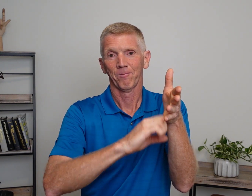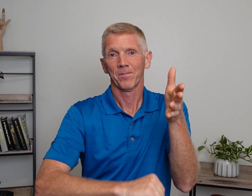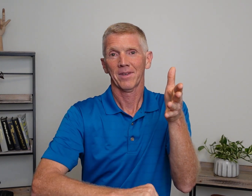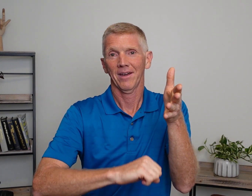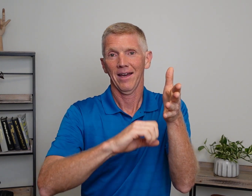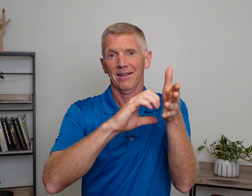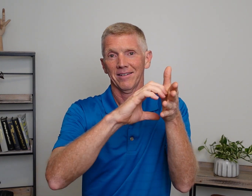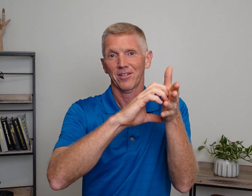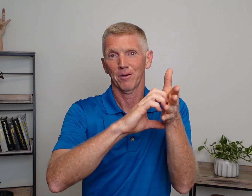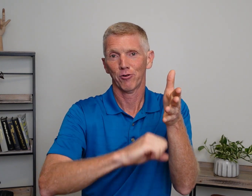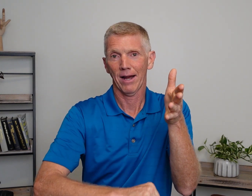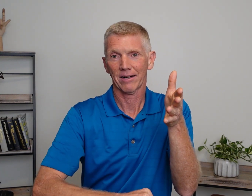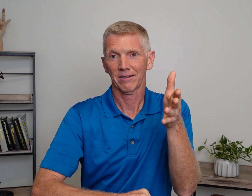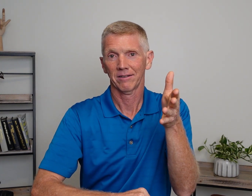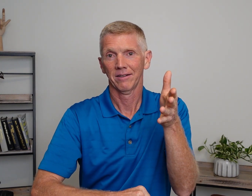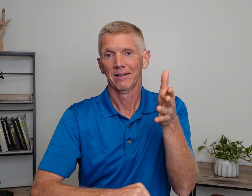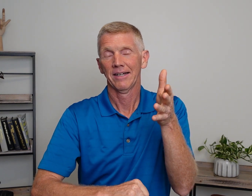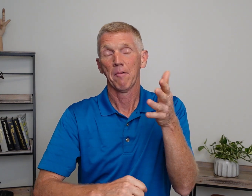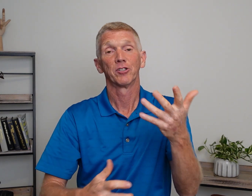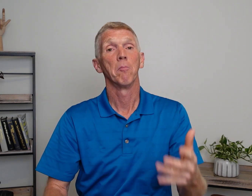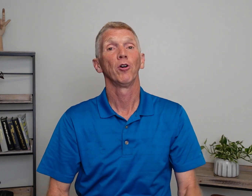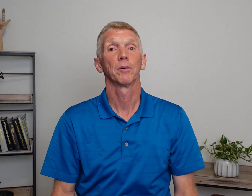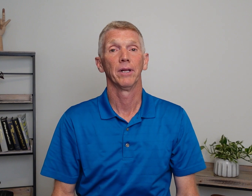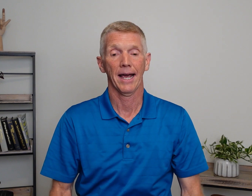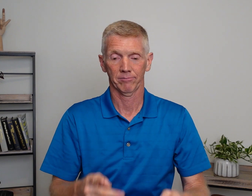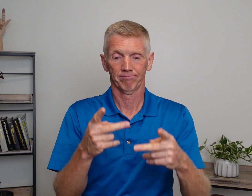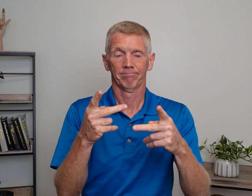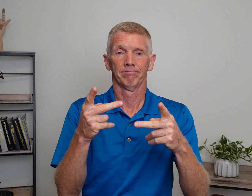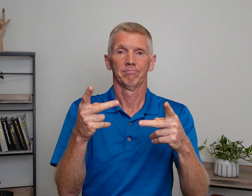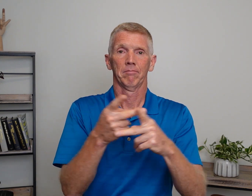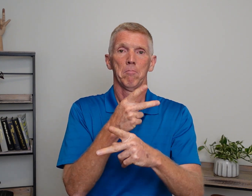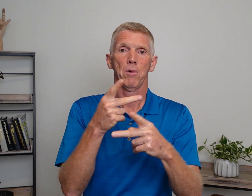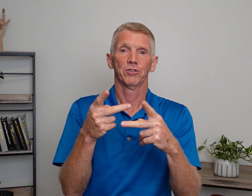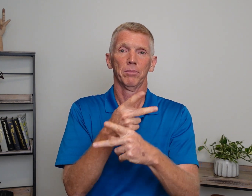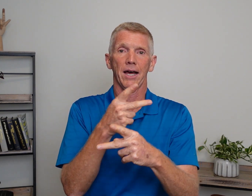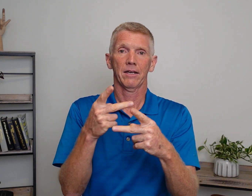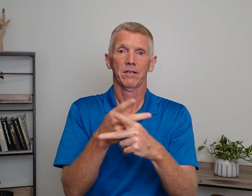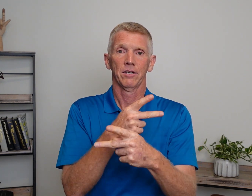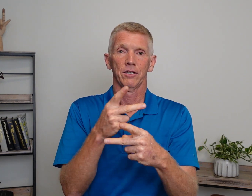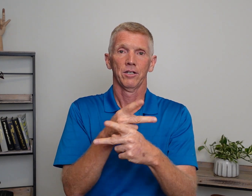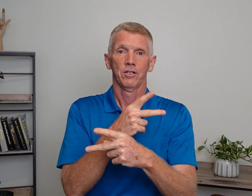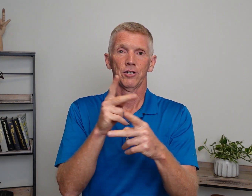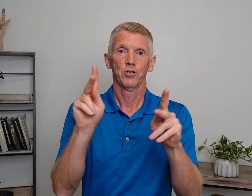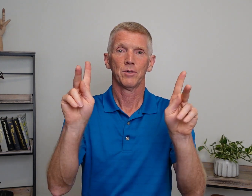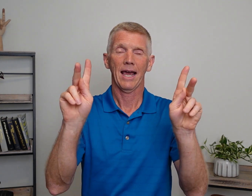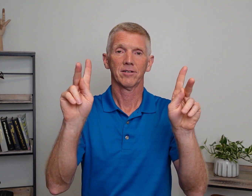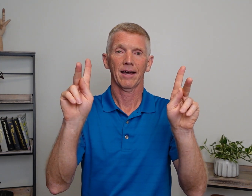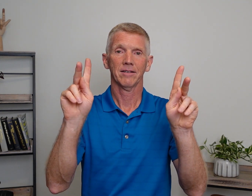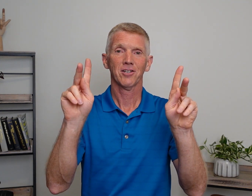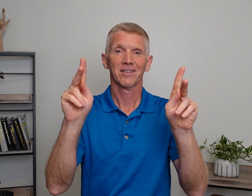Okay? Subtract. How about the multiply? Multiply. Two K's like this.